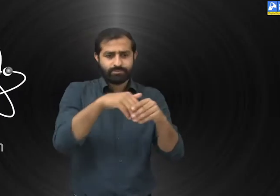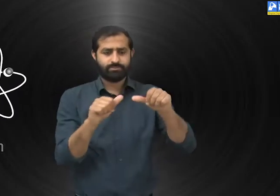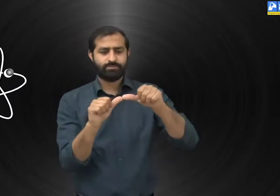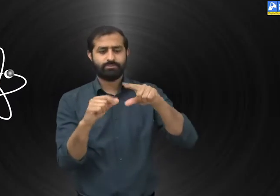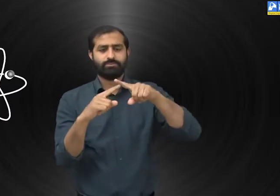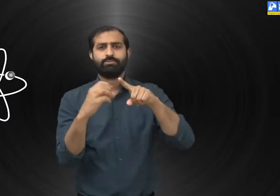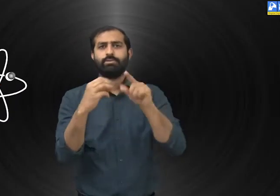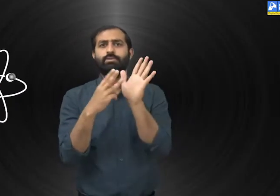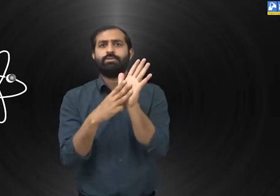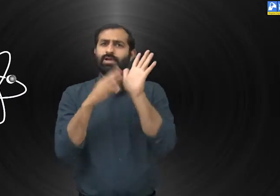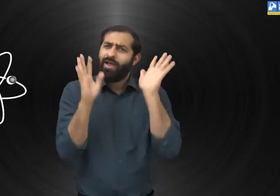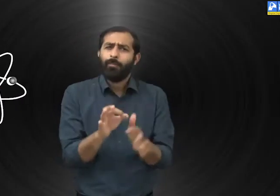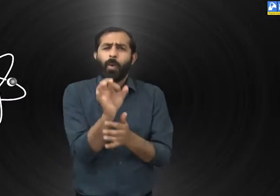They are very small particles.